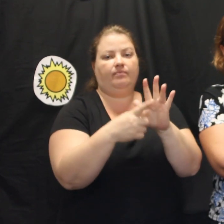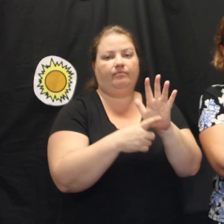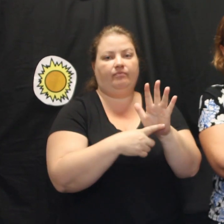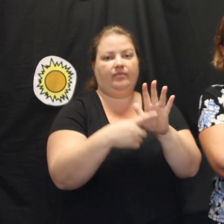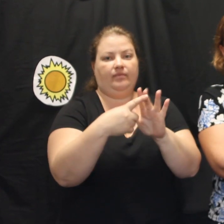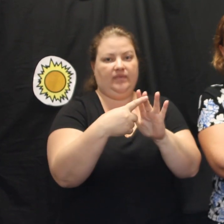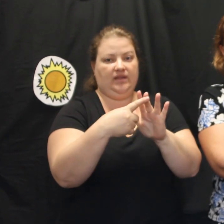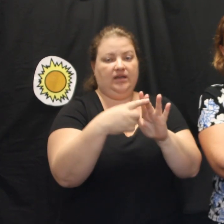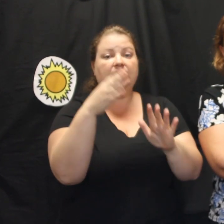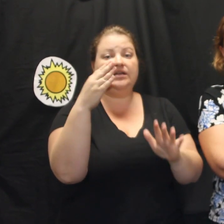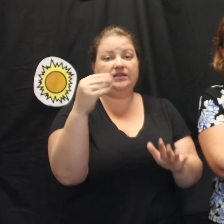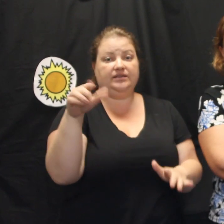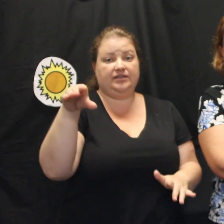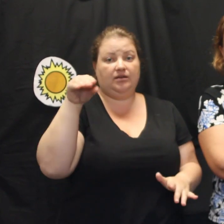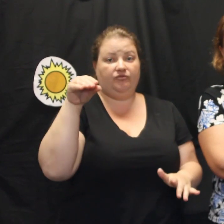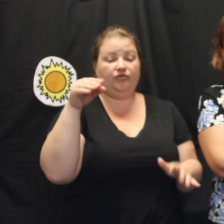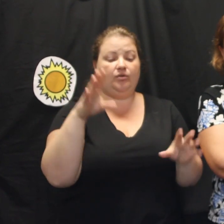Anzacs.